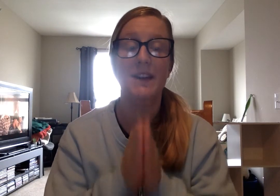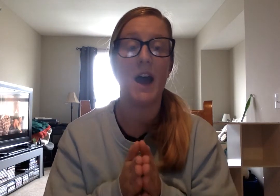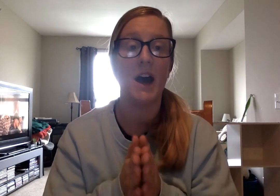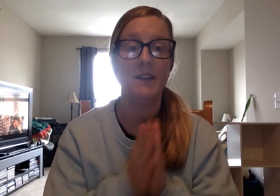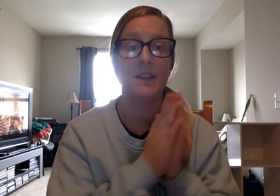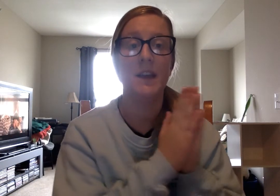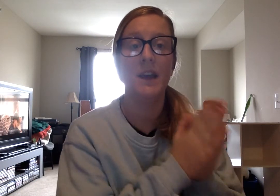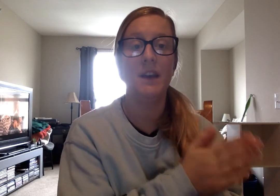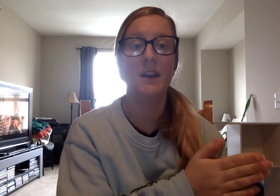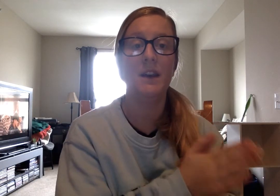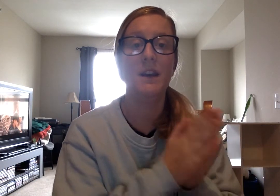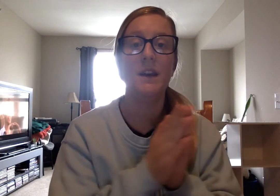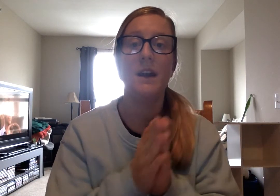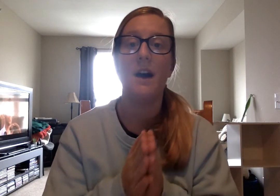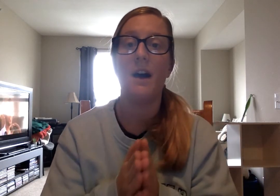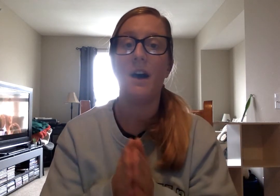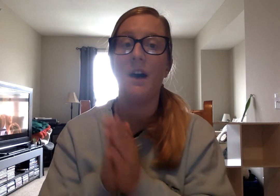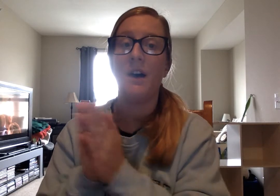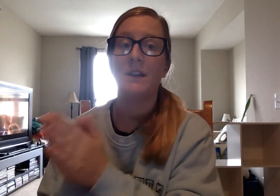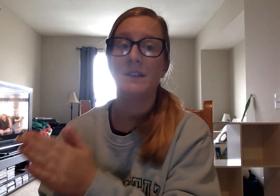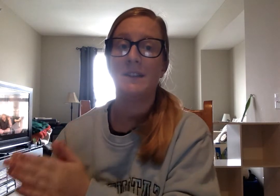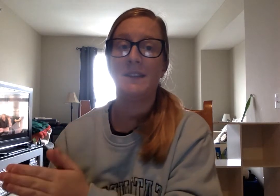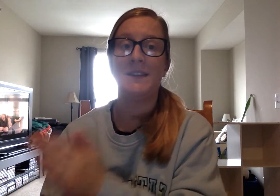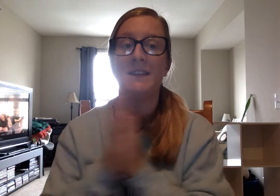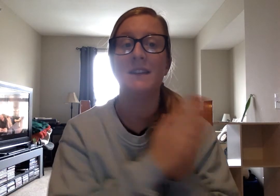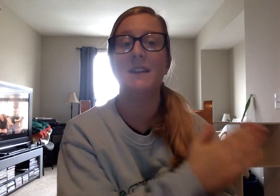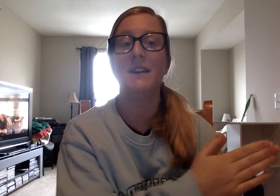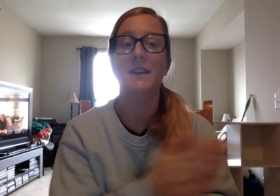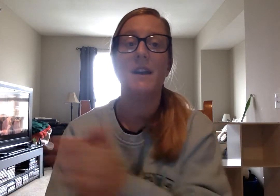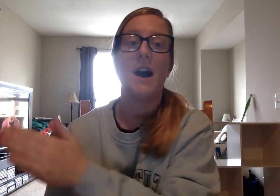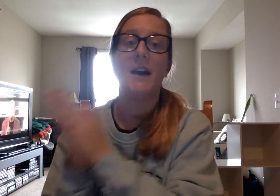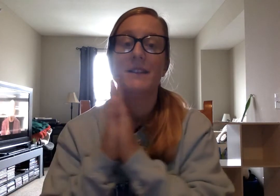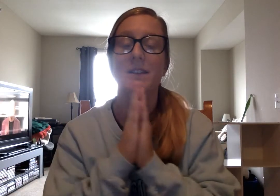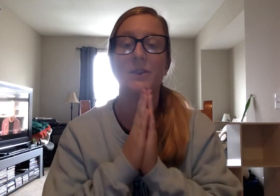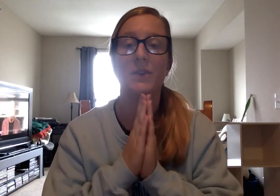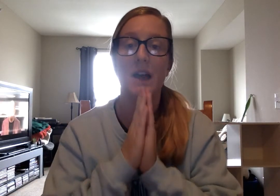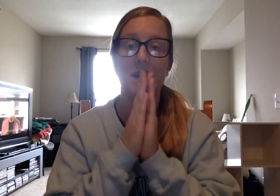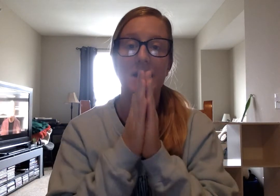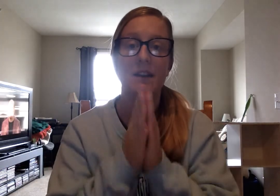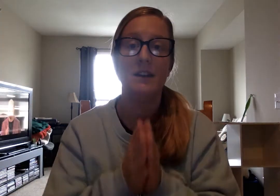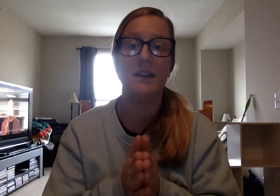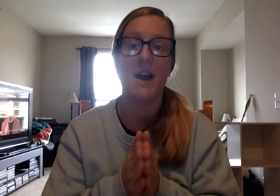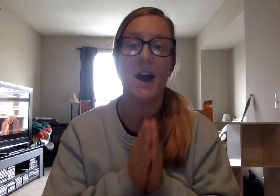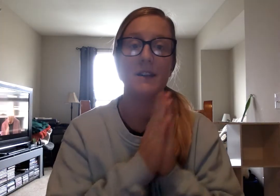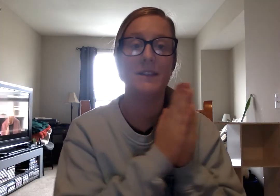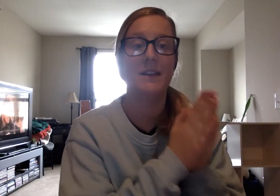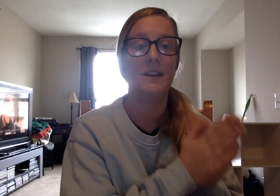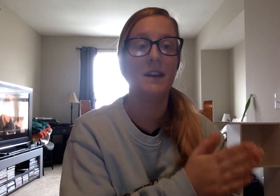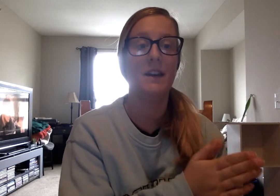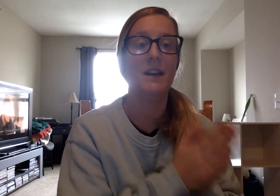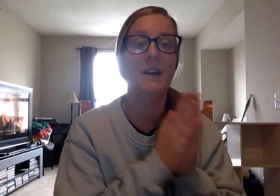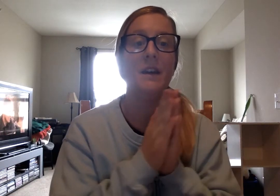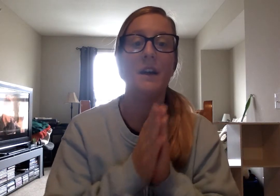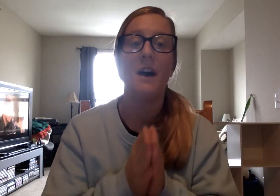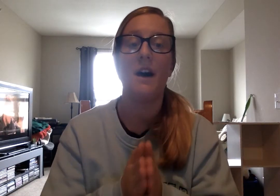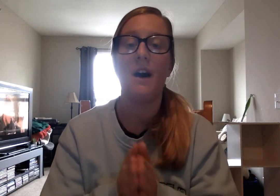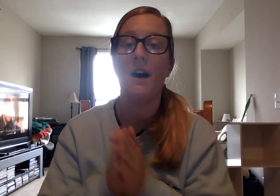not. N-A-T. Not. Ready? Not. N-A